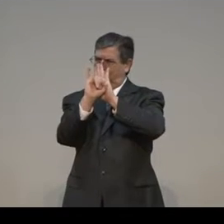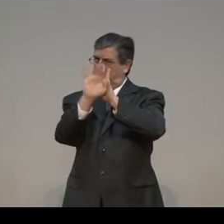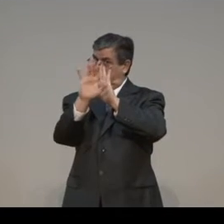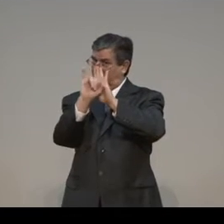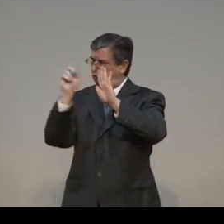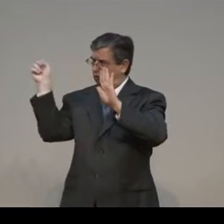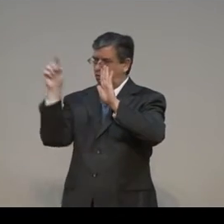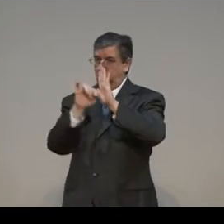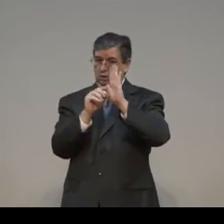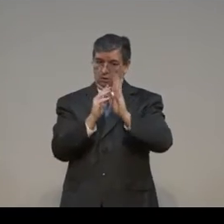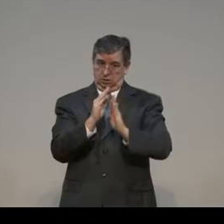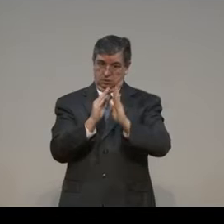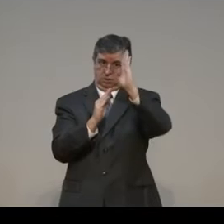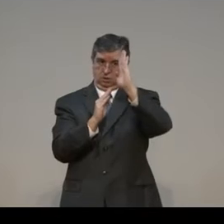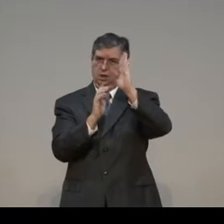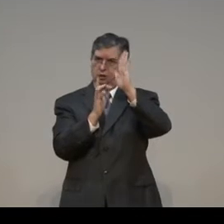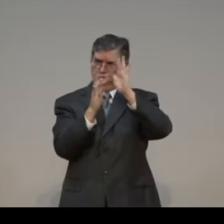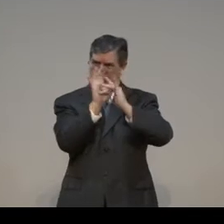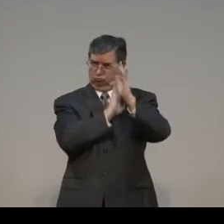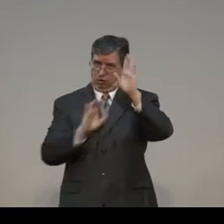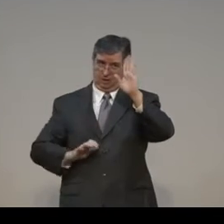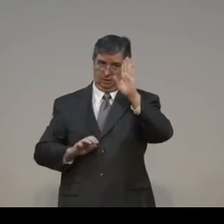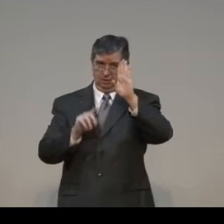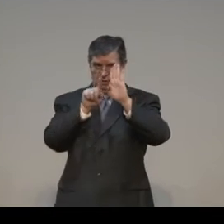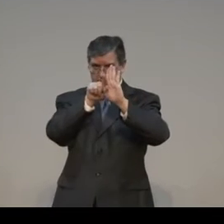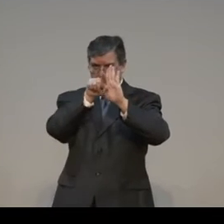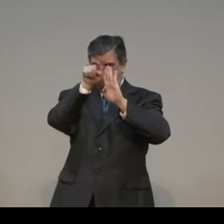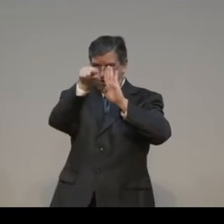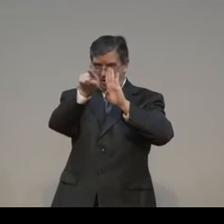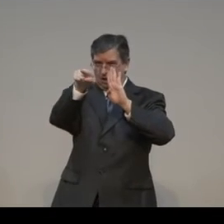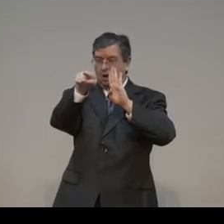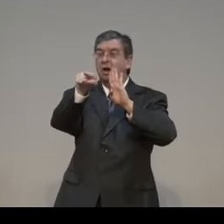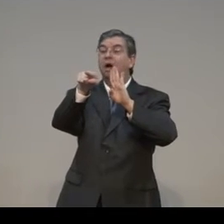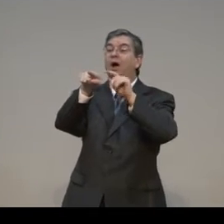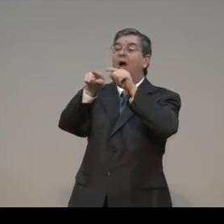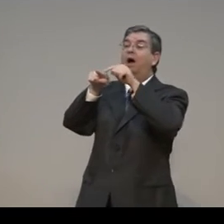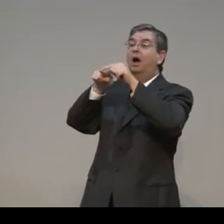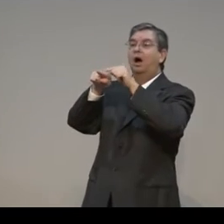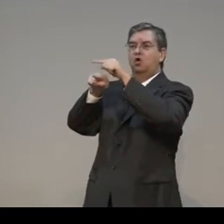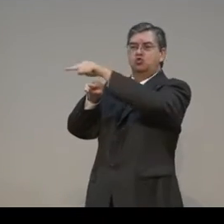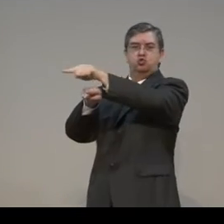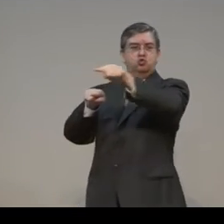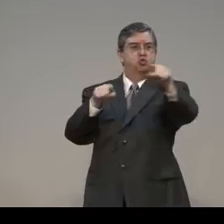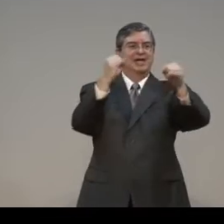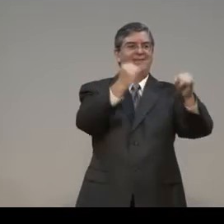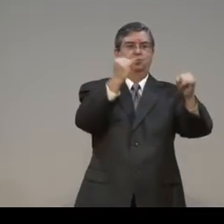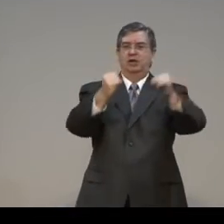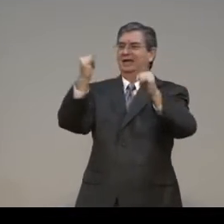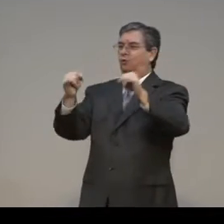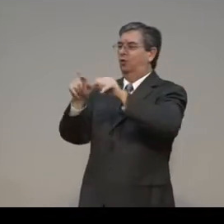are the same. So you recognize the vine comes first, and from the vine comes branches. And each